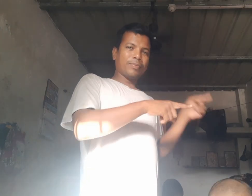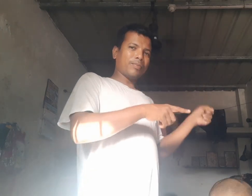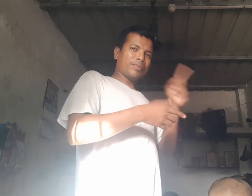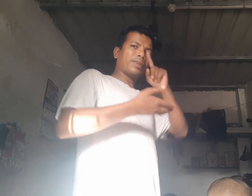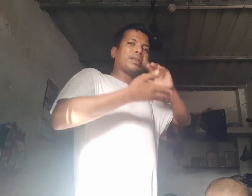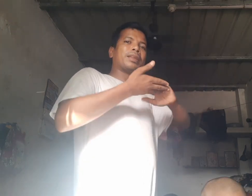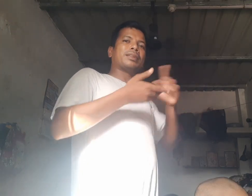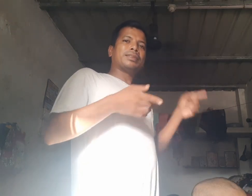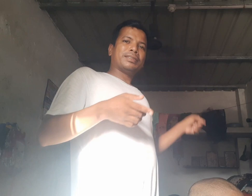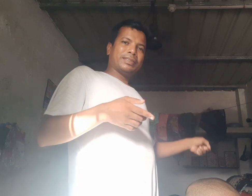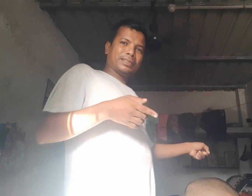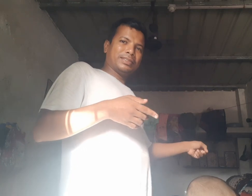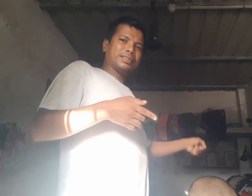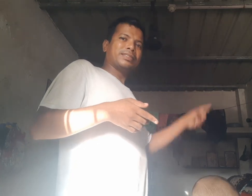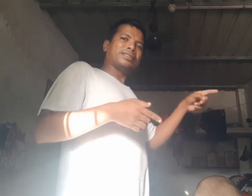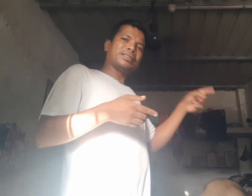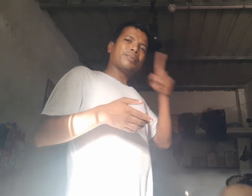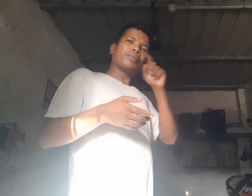Mum, why did she say that?